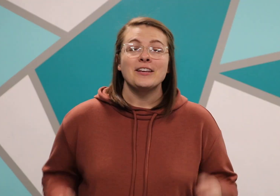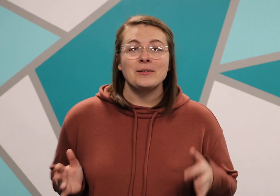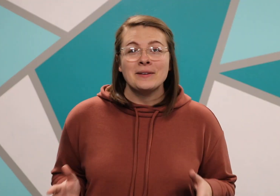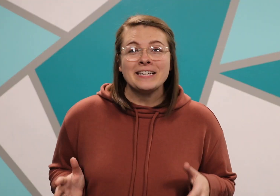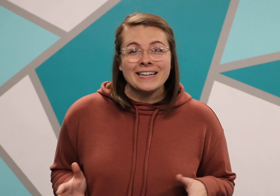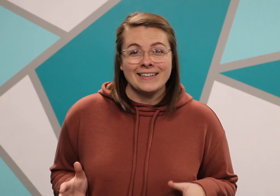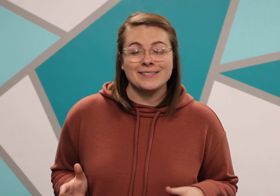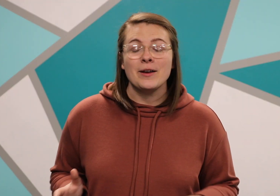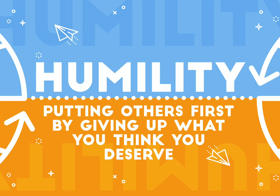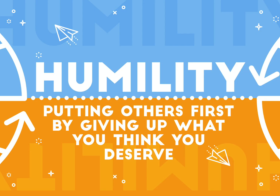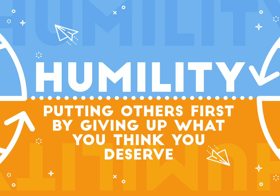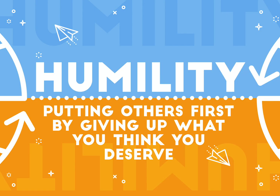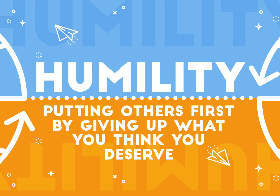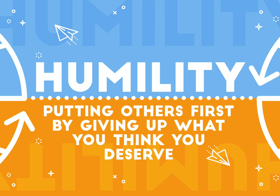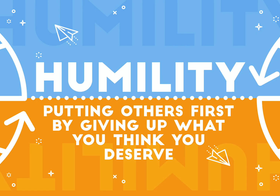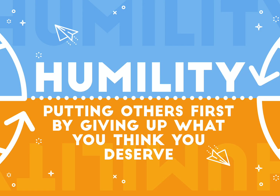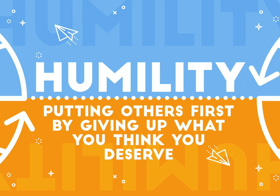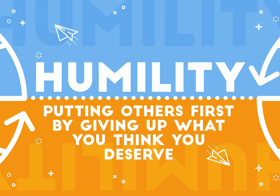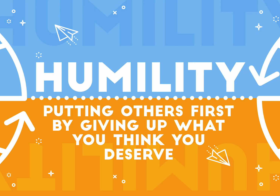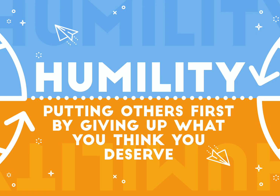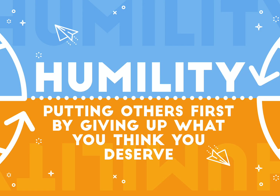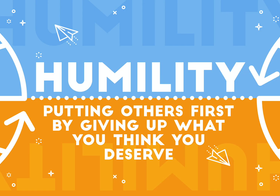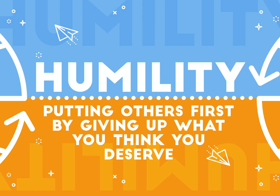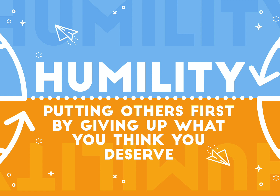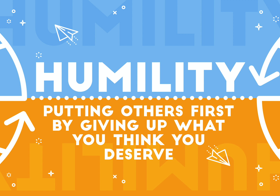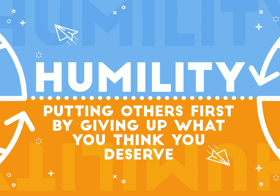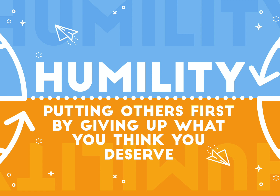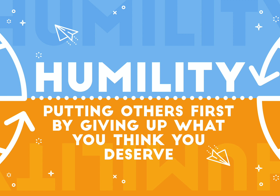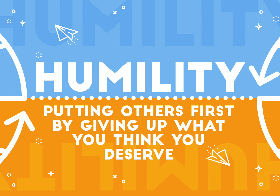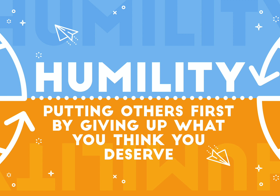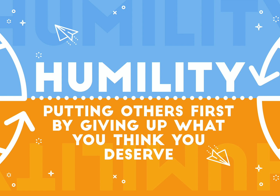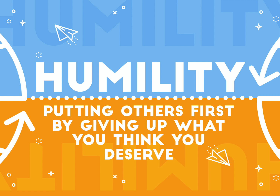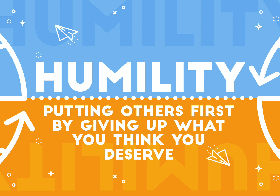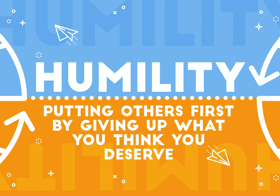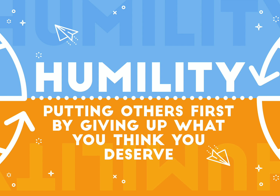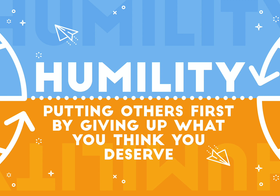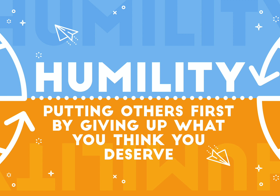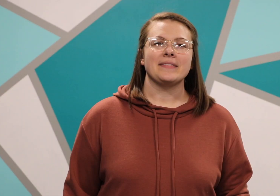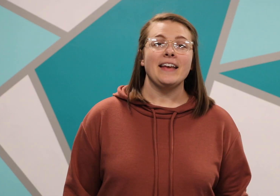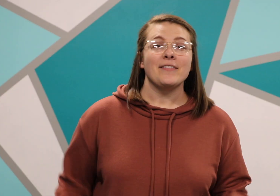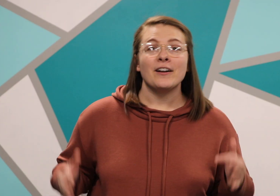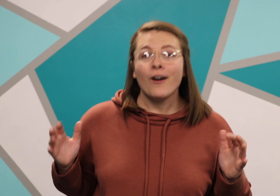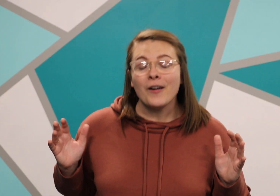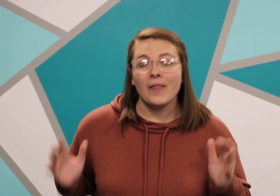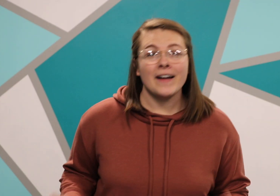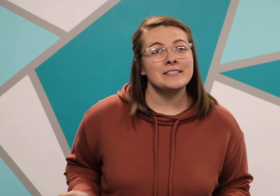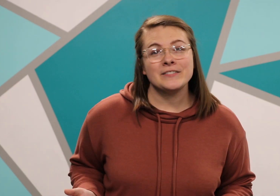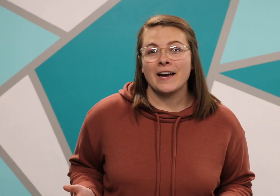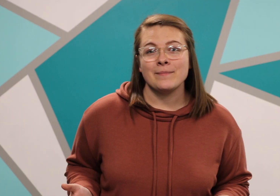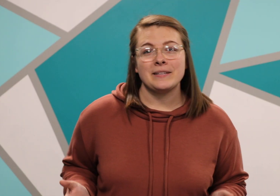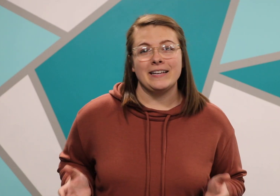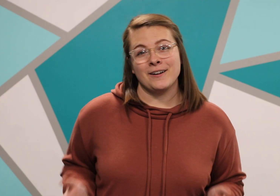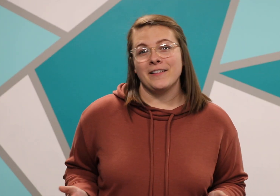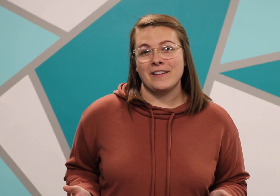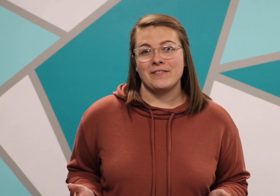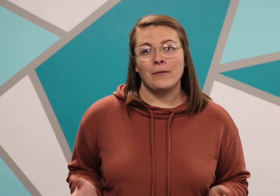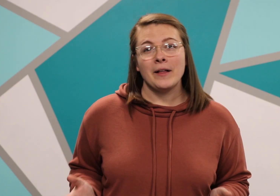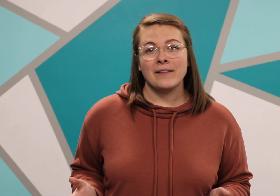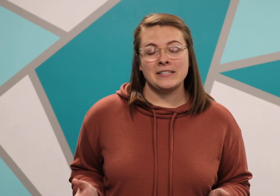Humility is putting others first by giving up what you think you deserve. There are lots of times in our life that we'll have to